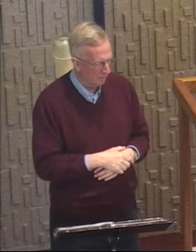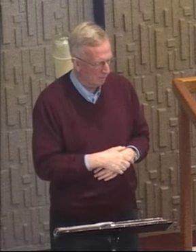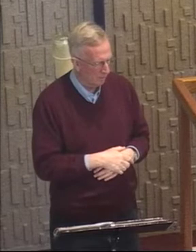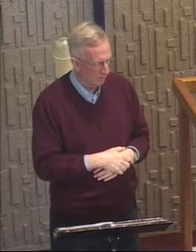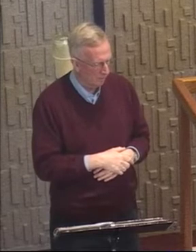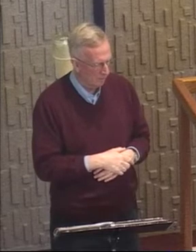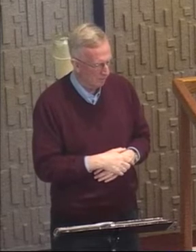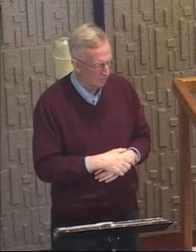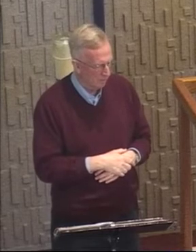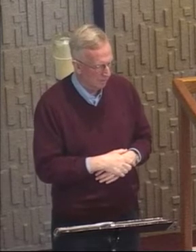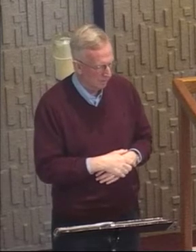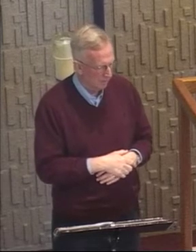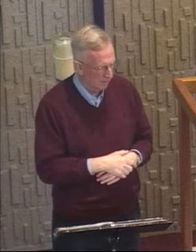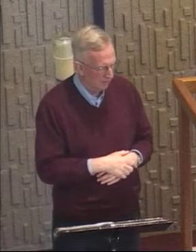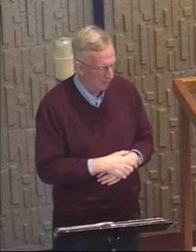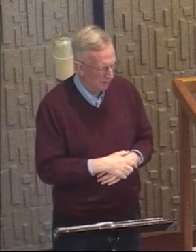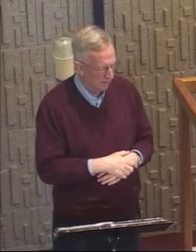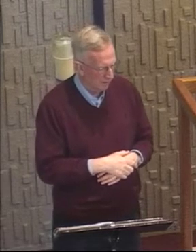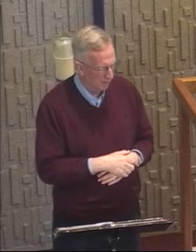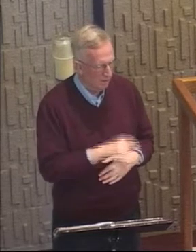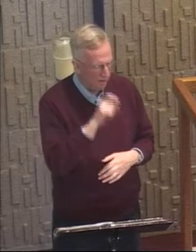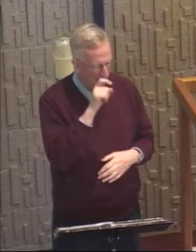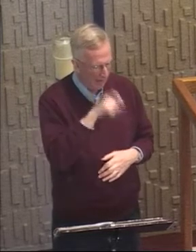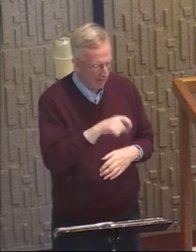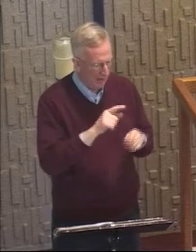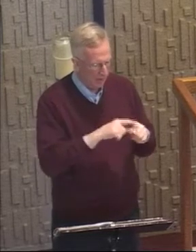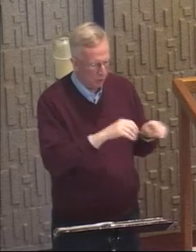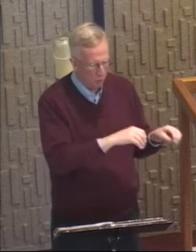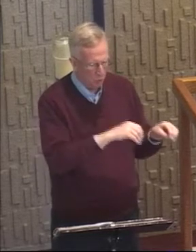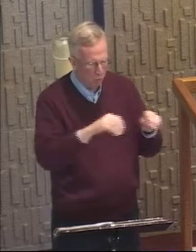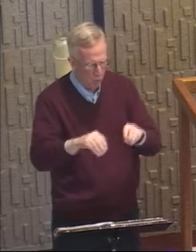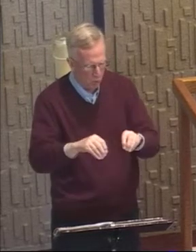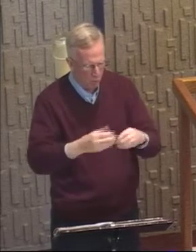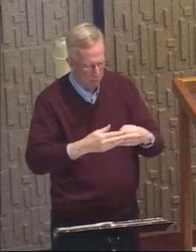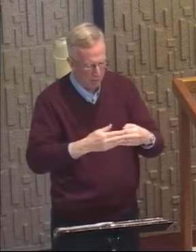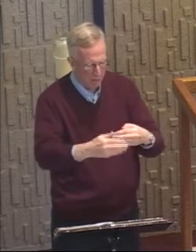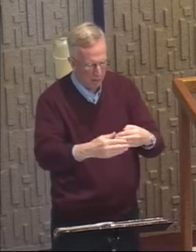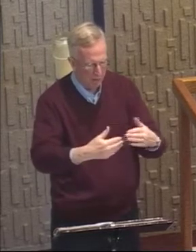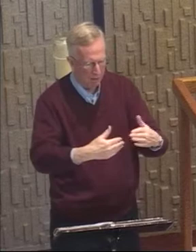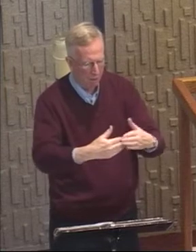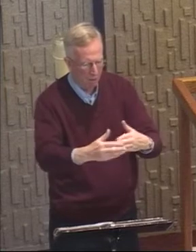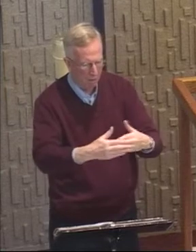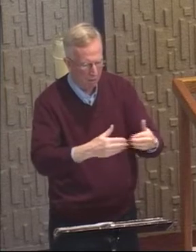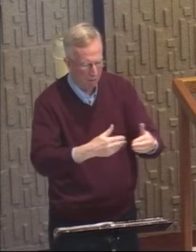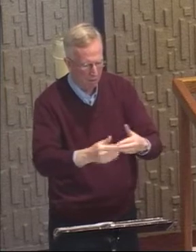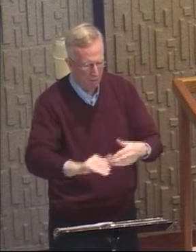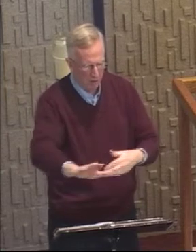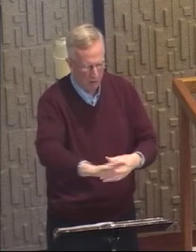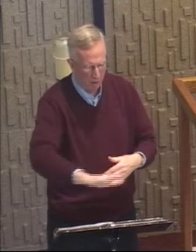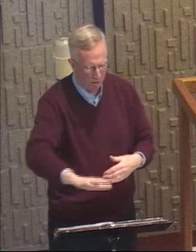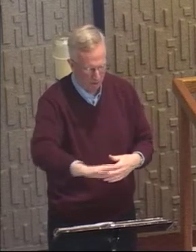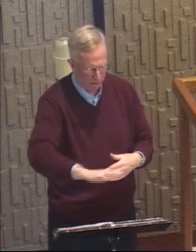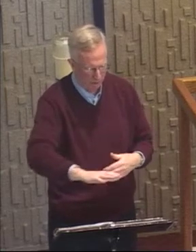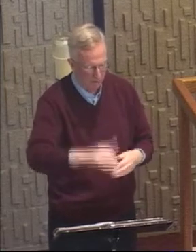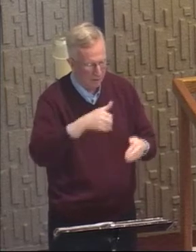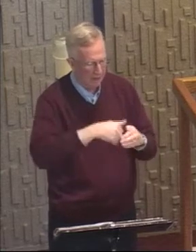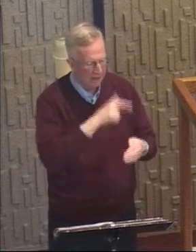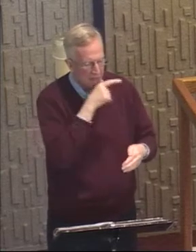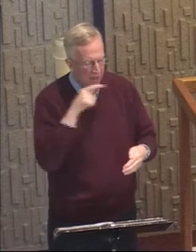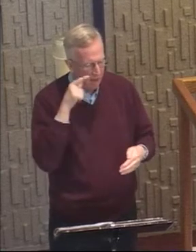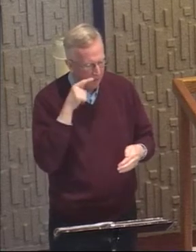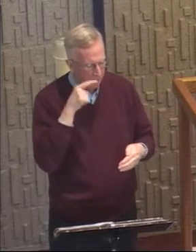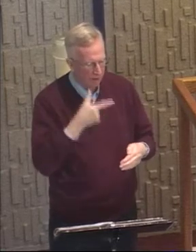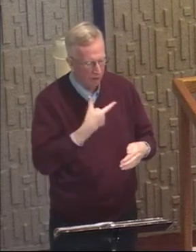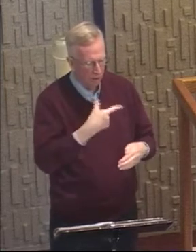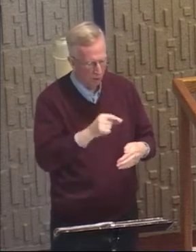I had to go beyond my comfort zone. And really what we need to do in Lent is go beyond our comfort zone.